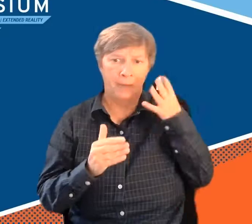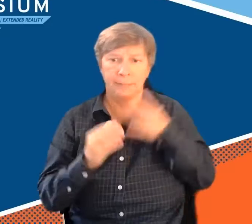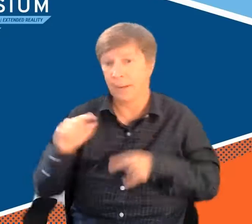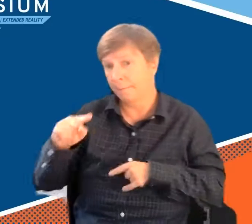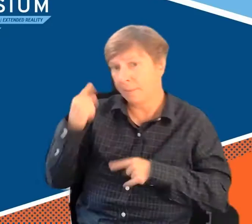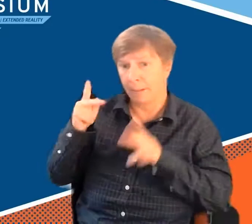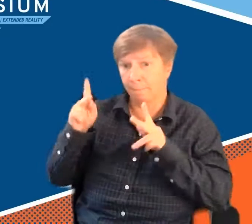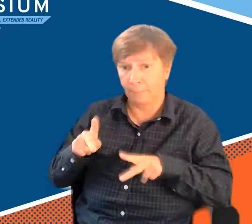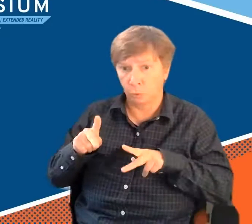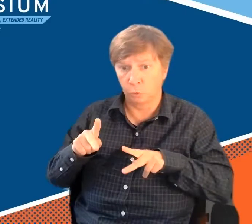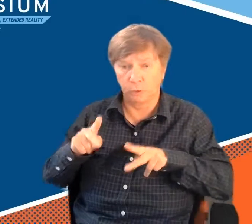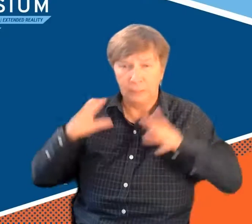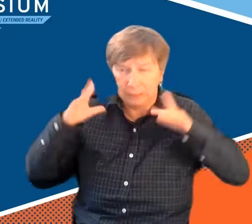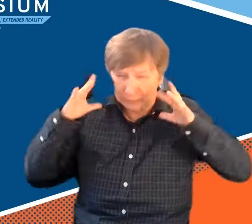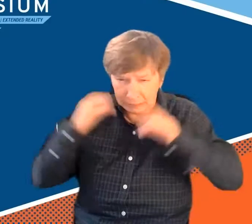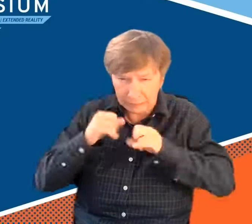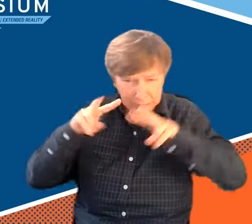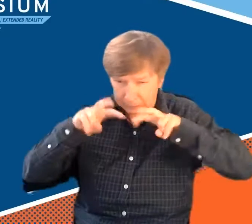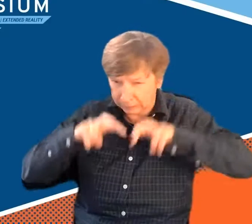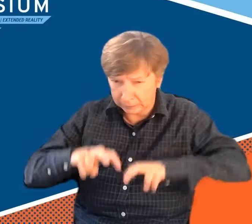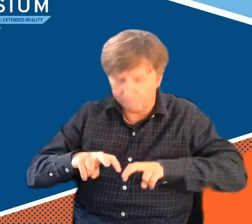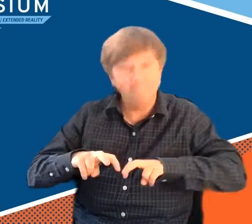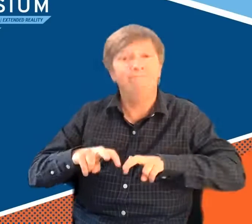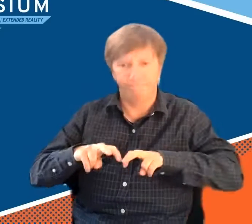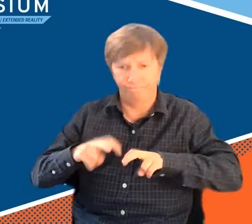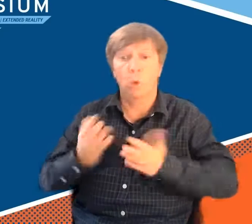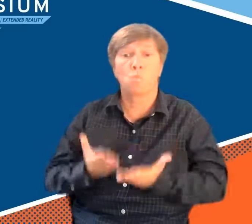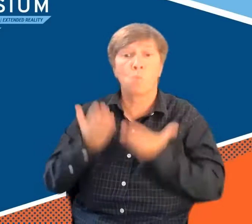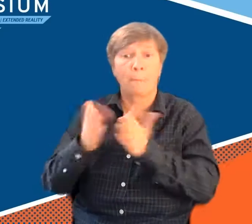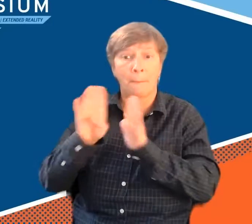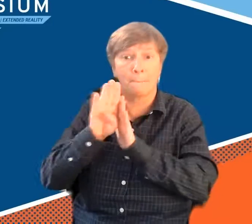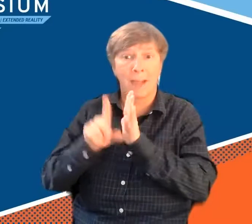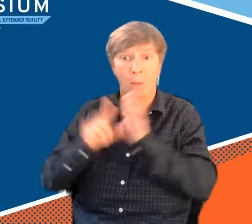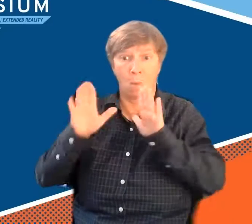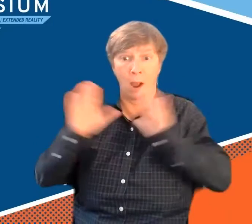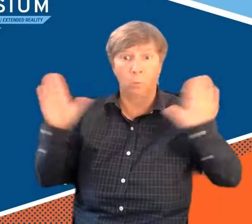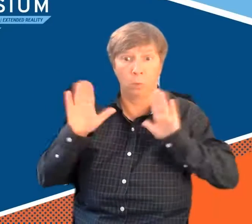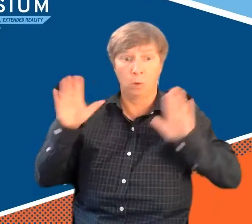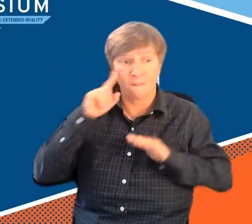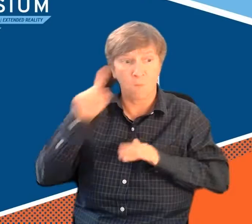The color of the shirt and the background didn't make an impact for the individual who was Hispanic.